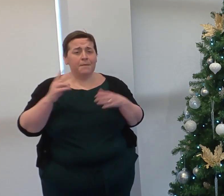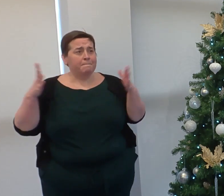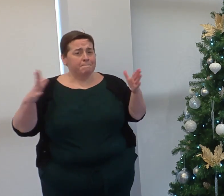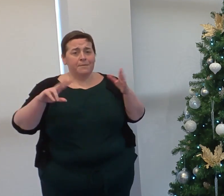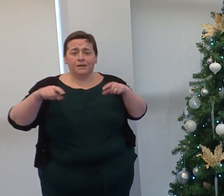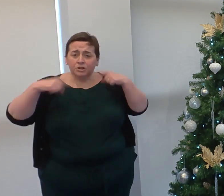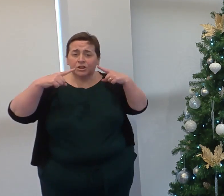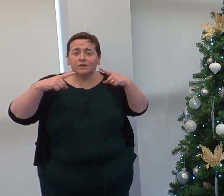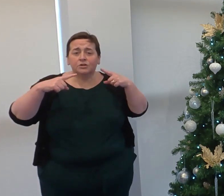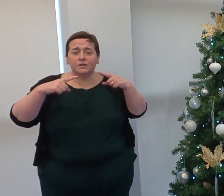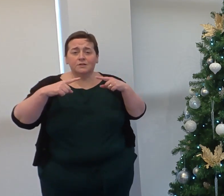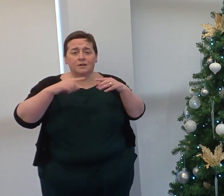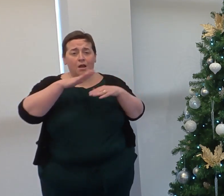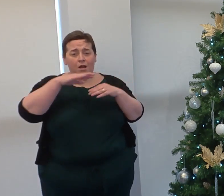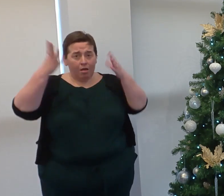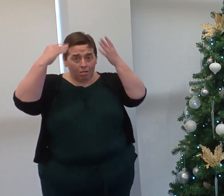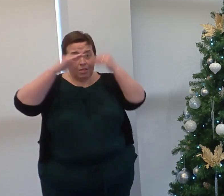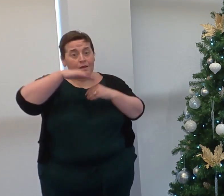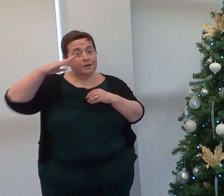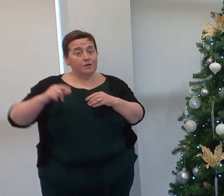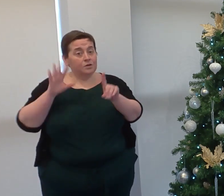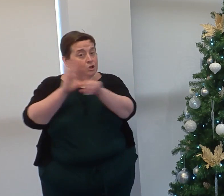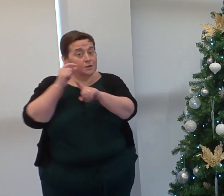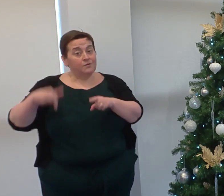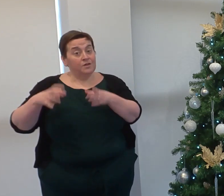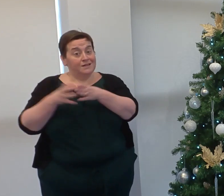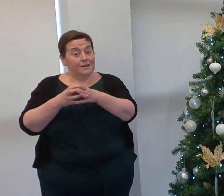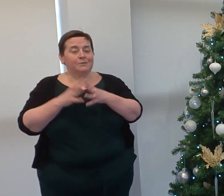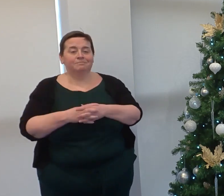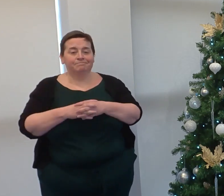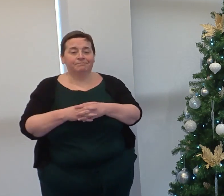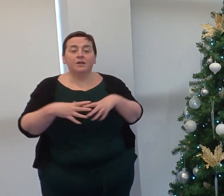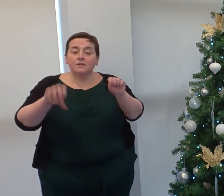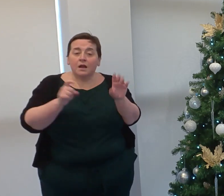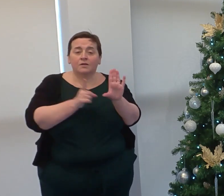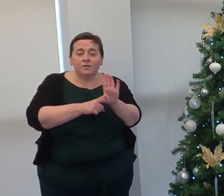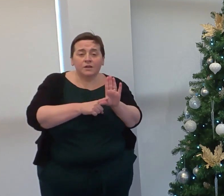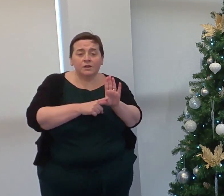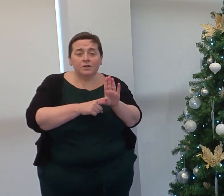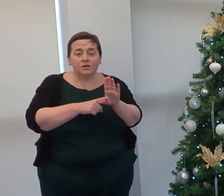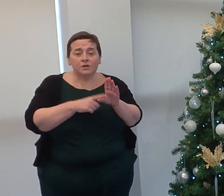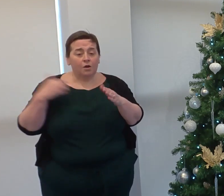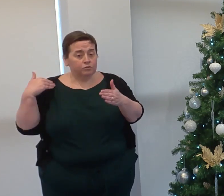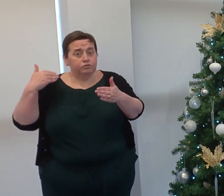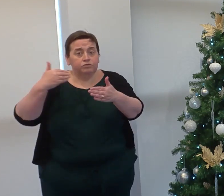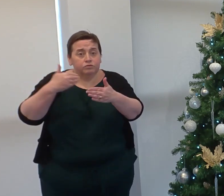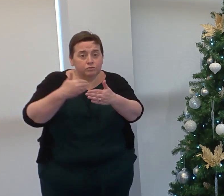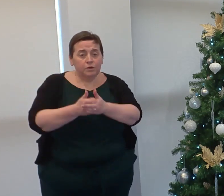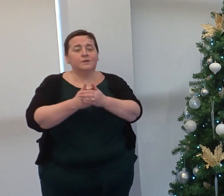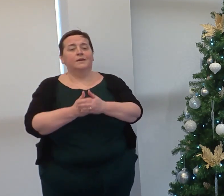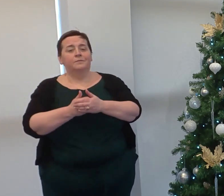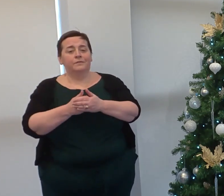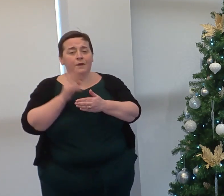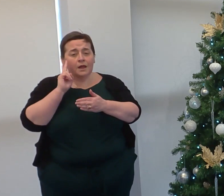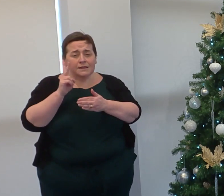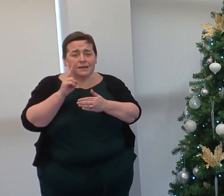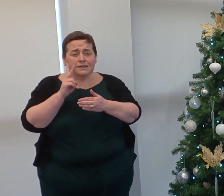major challenges, learning curves and achievements for our team. The start of 2021 through to present